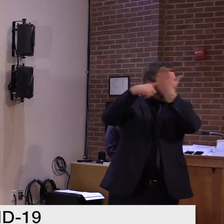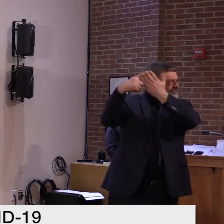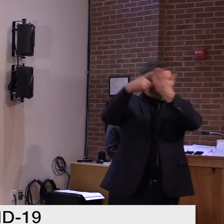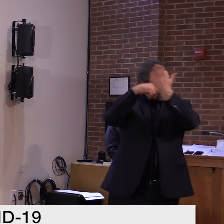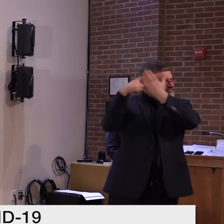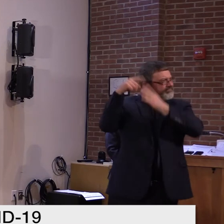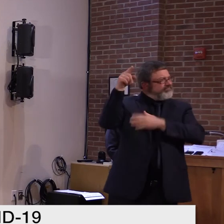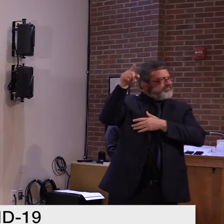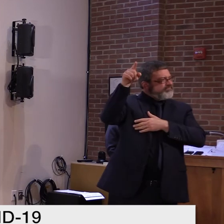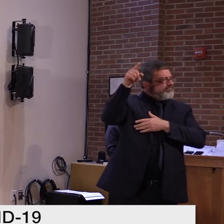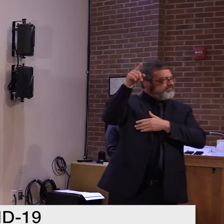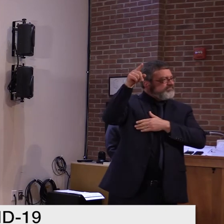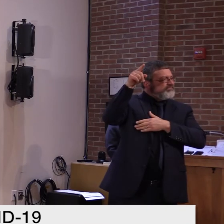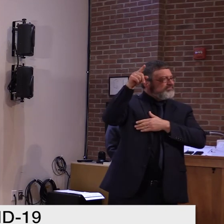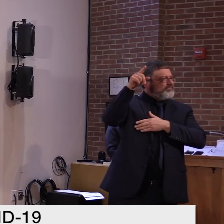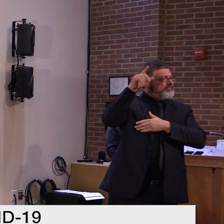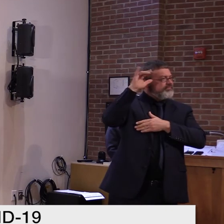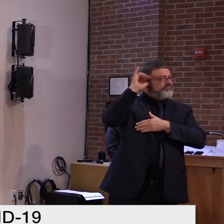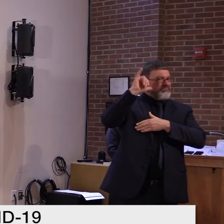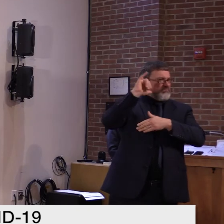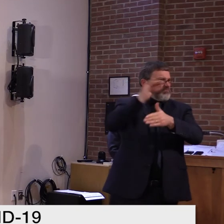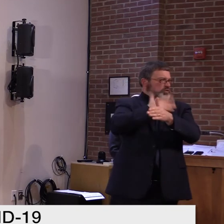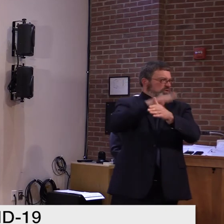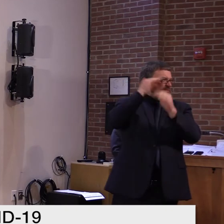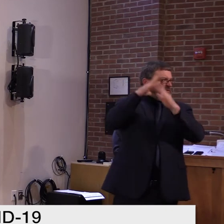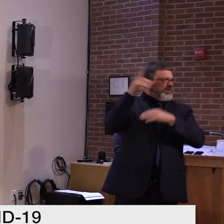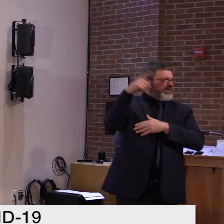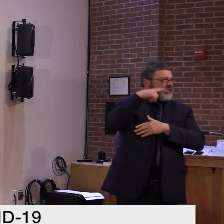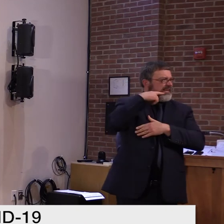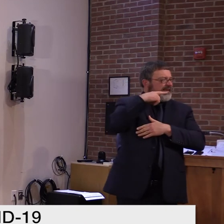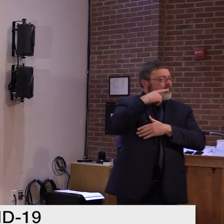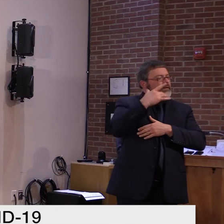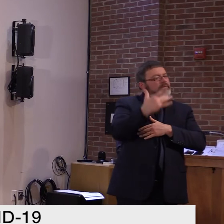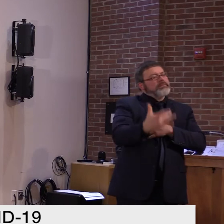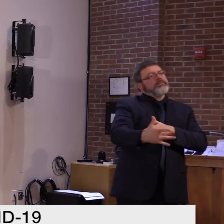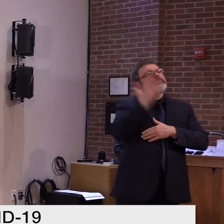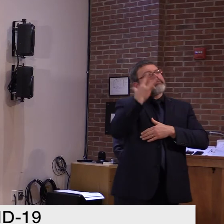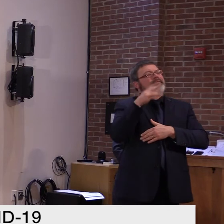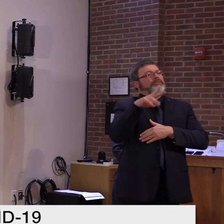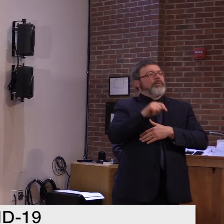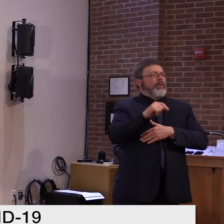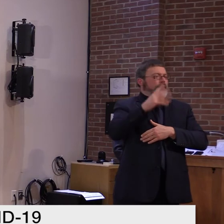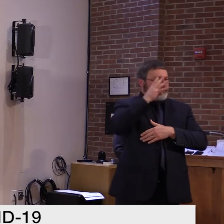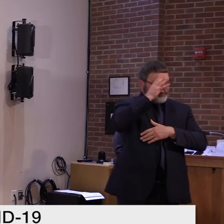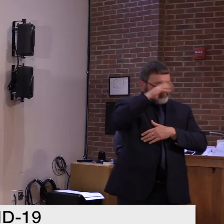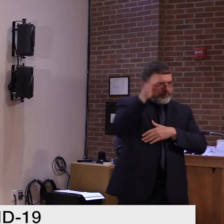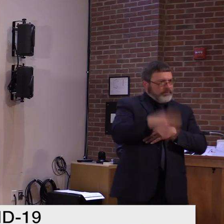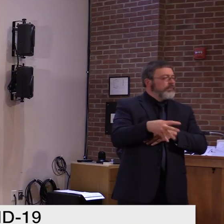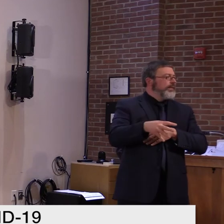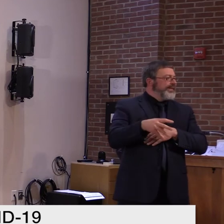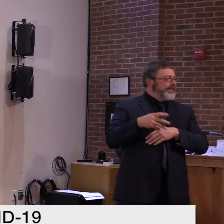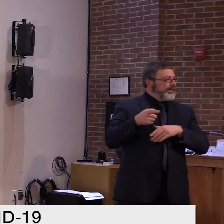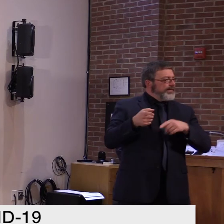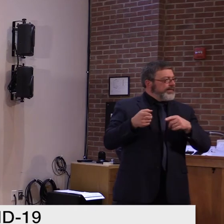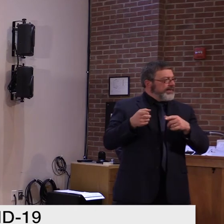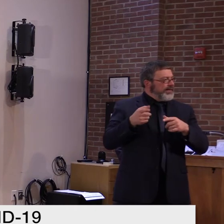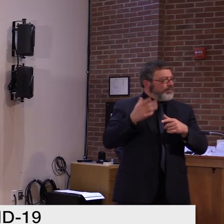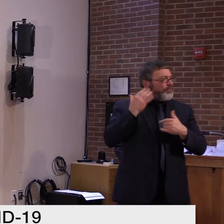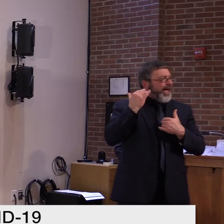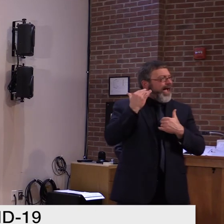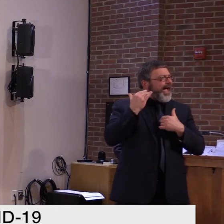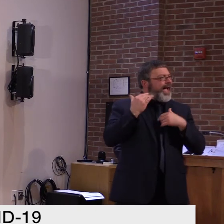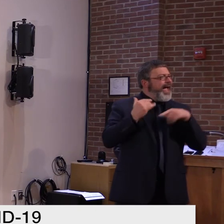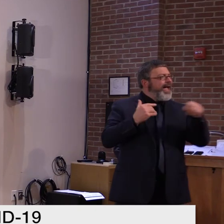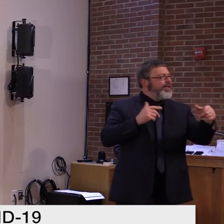hypocrisy in state guidelines, which lets students practice sports indoors for hours at a time, while